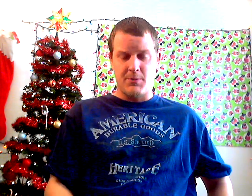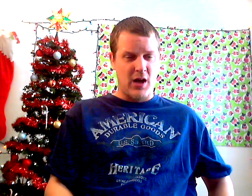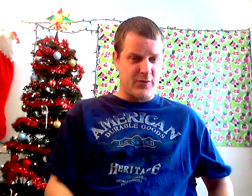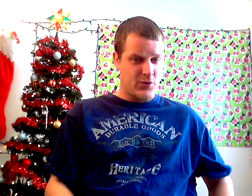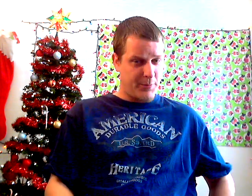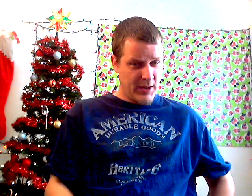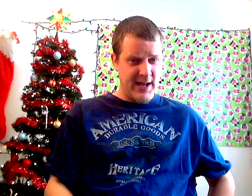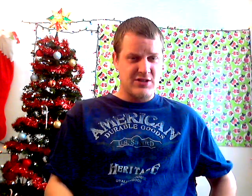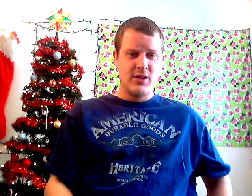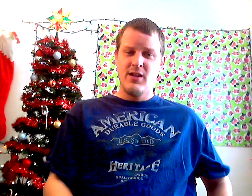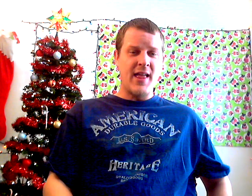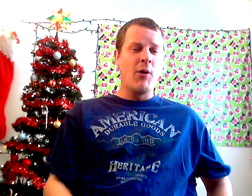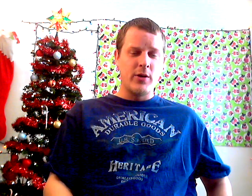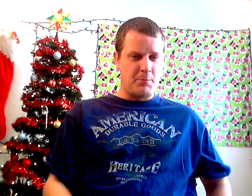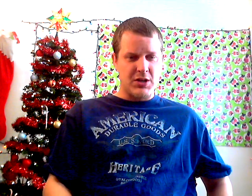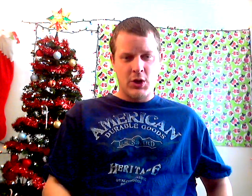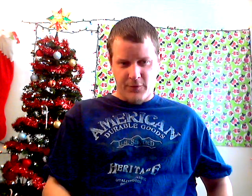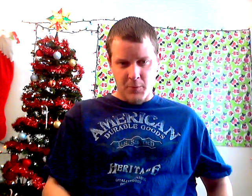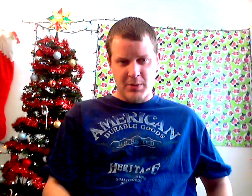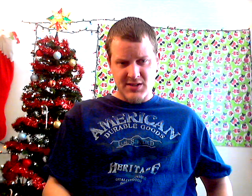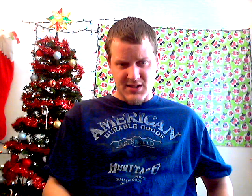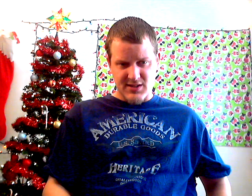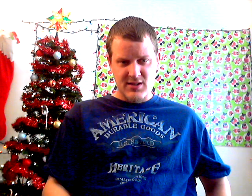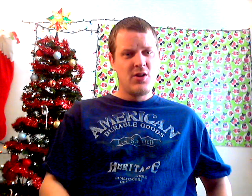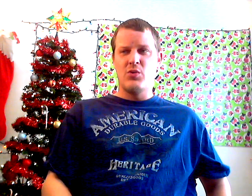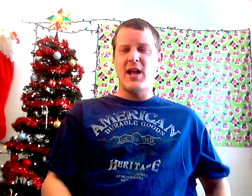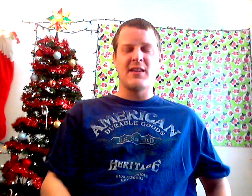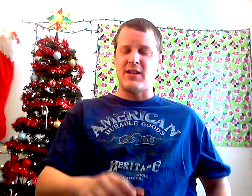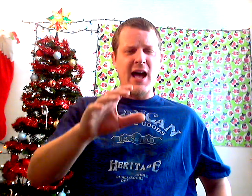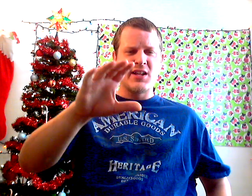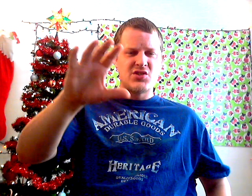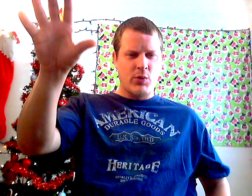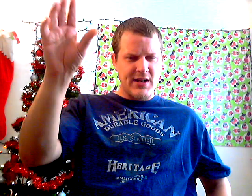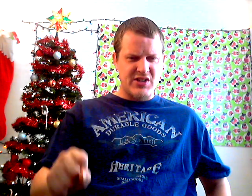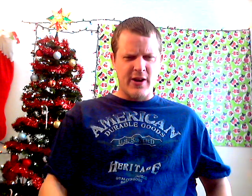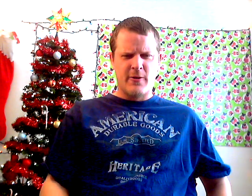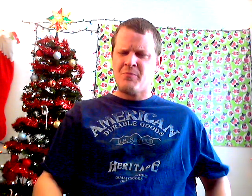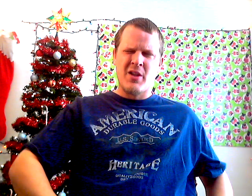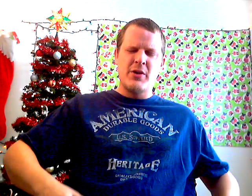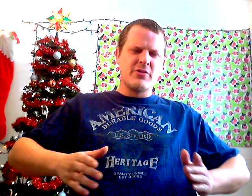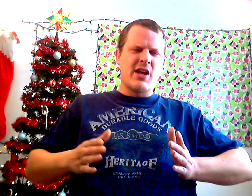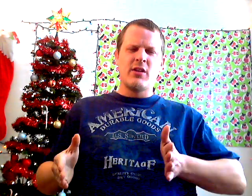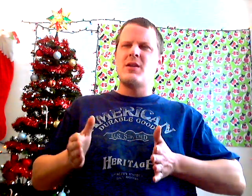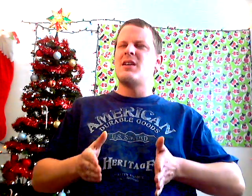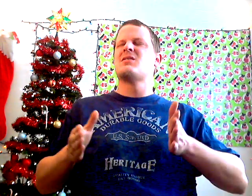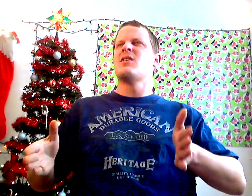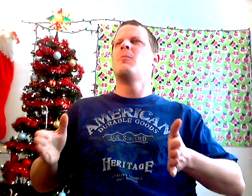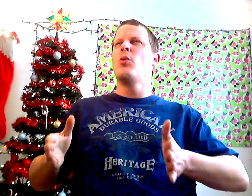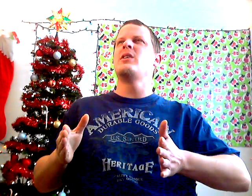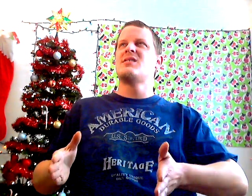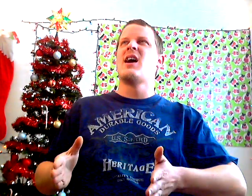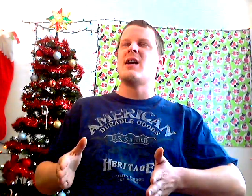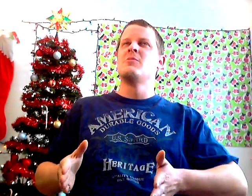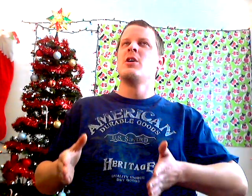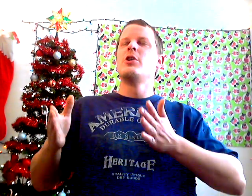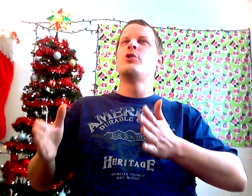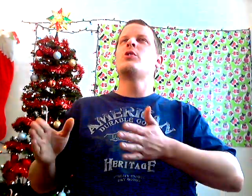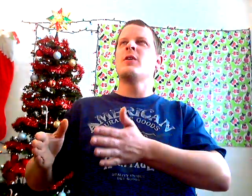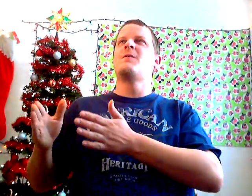off of Triple H. That wouldn't be good for business. We got God's reign of terror. But you're telling me at some point in time, you couldn't